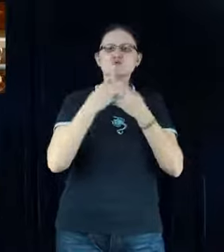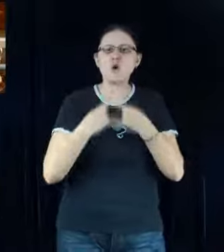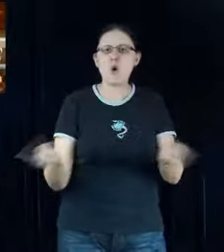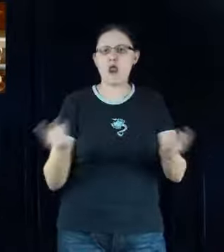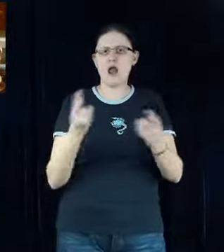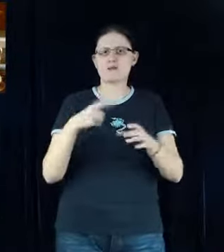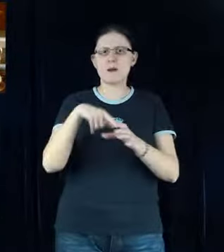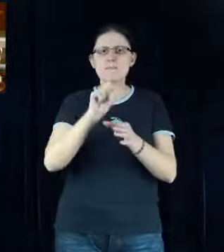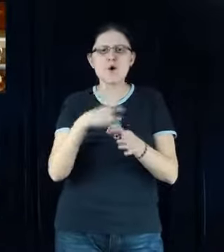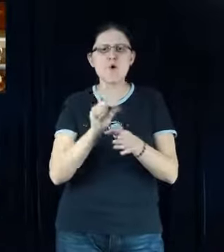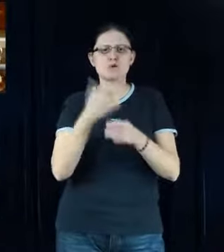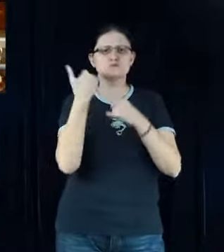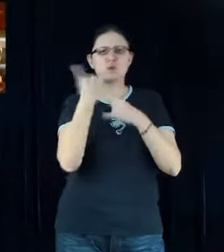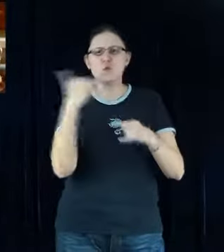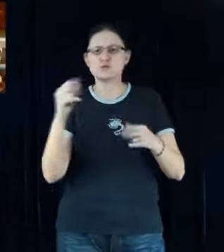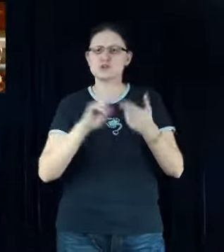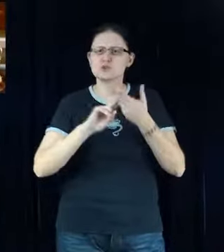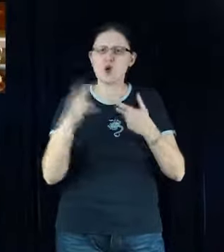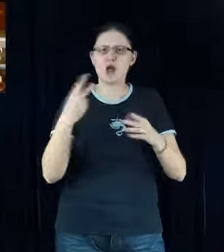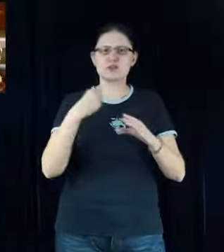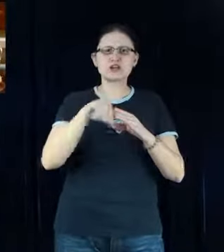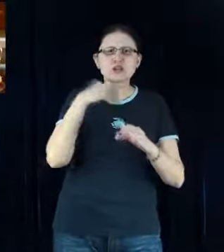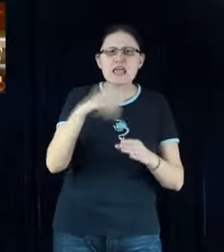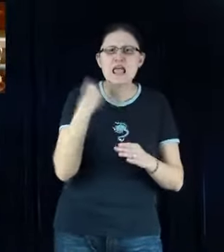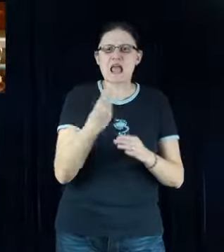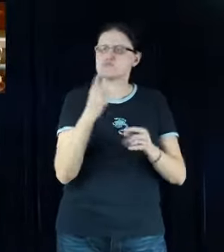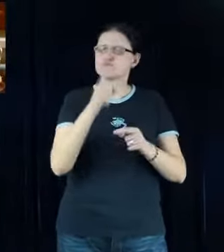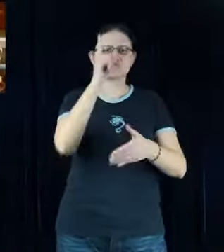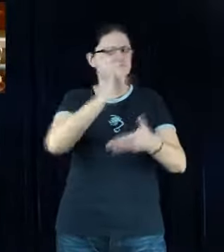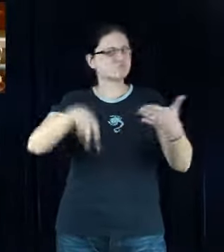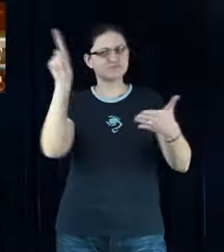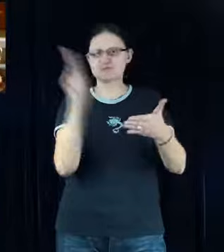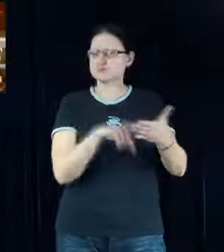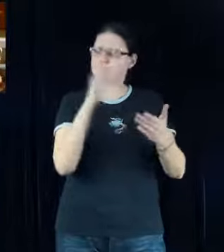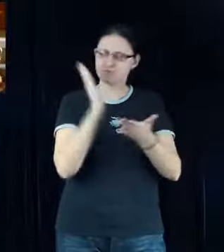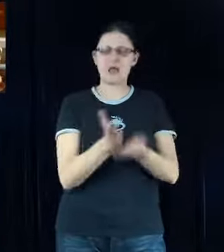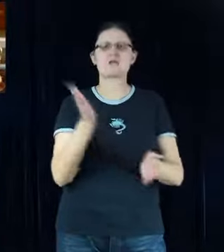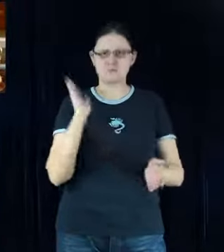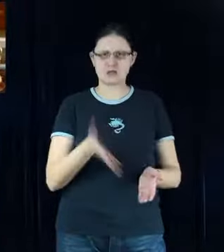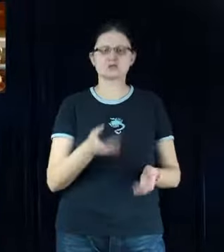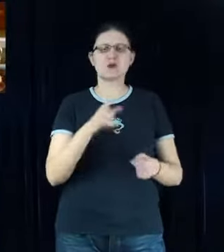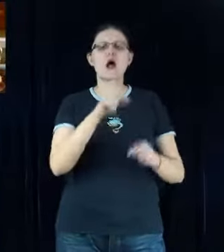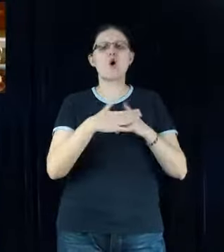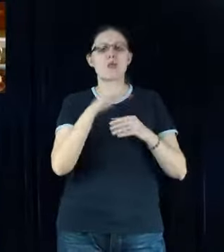I'm going to of